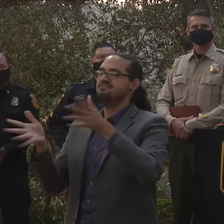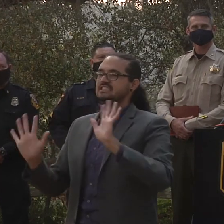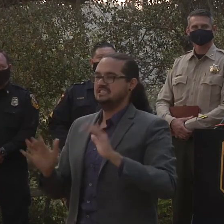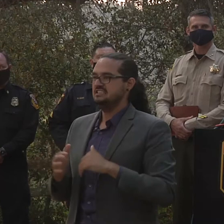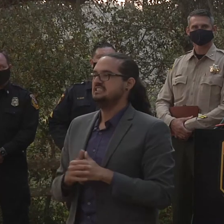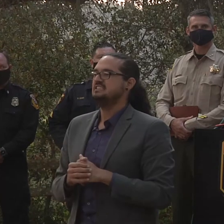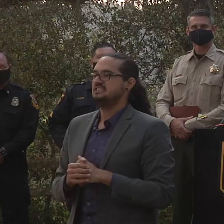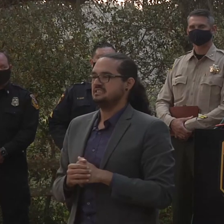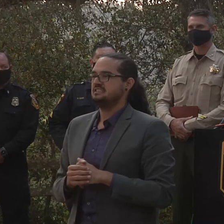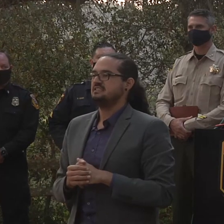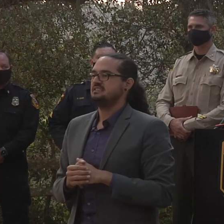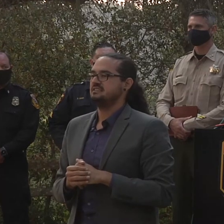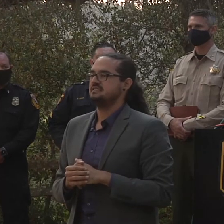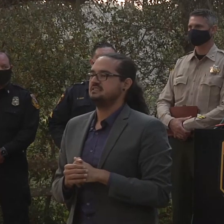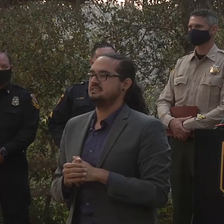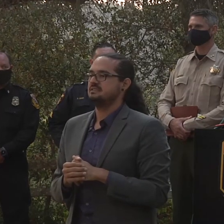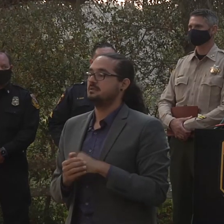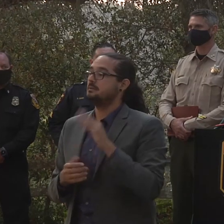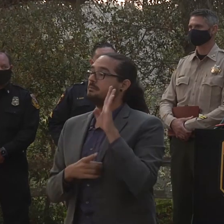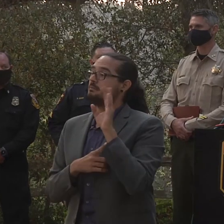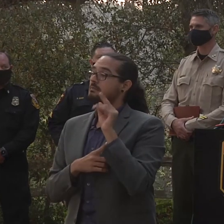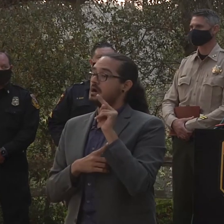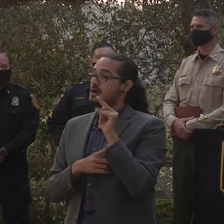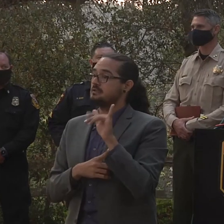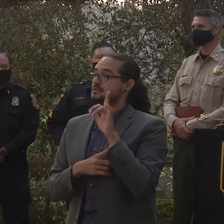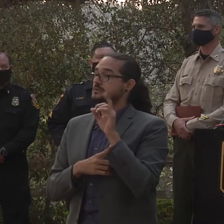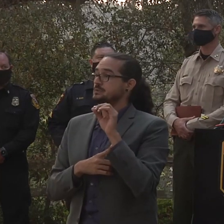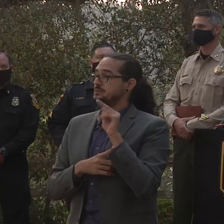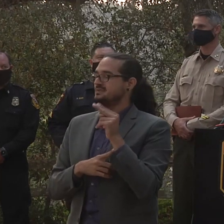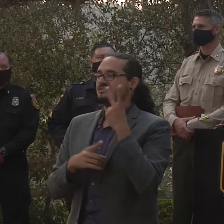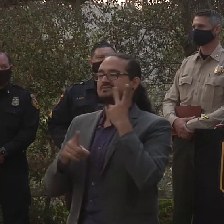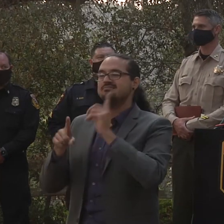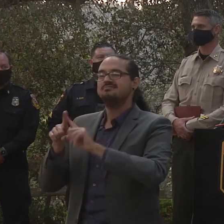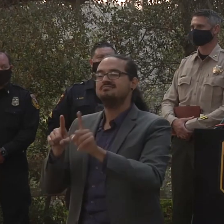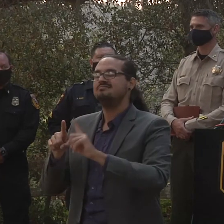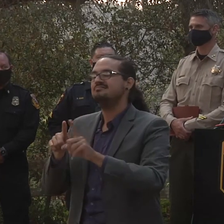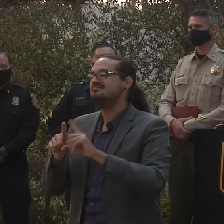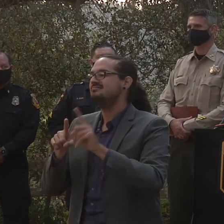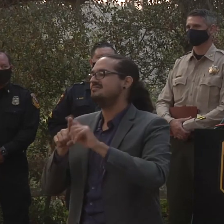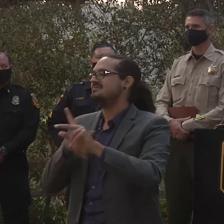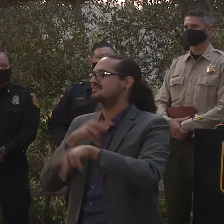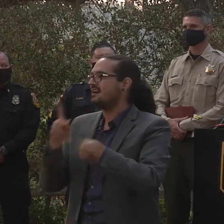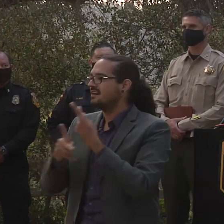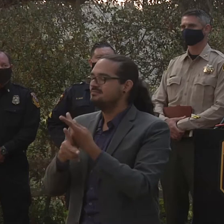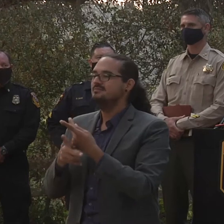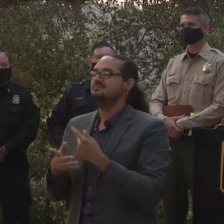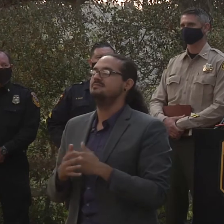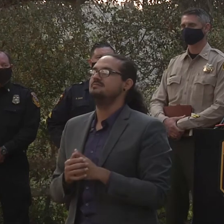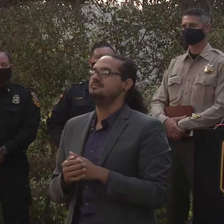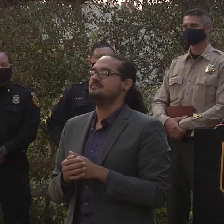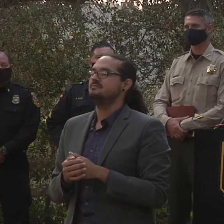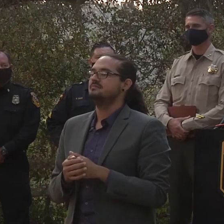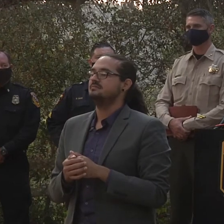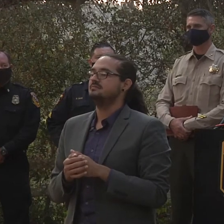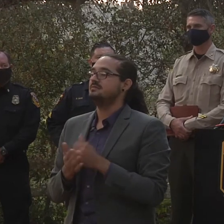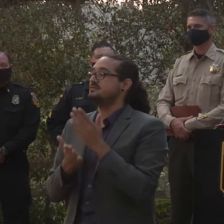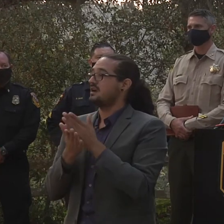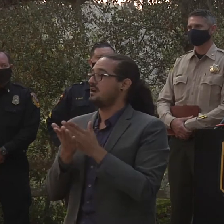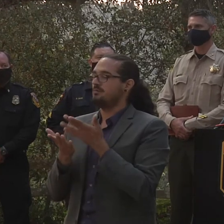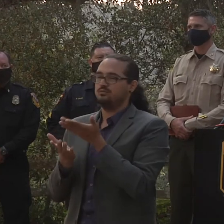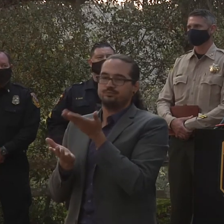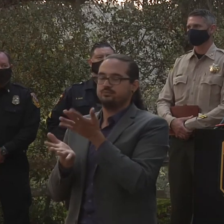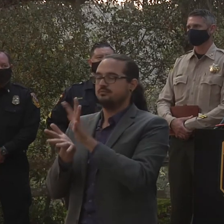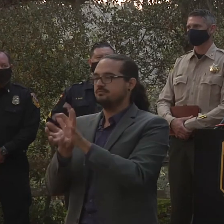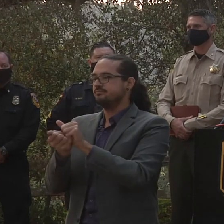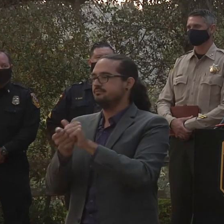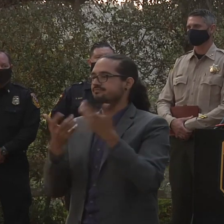case that by doing i think you see the full variety of it you'll see a number of structures that were destroyed that did not have their defensible